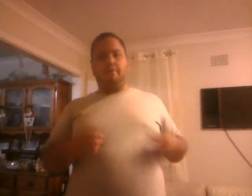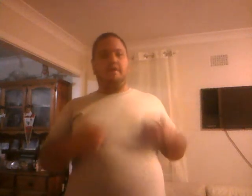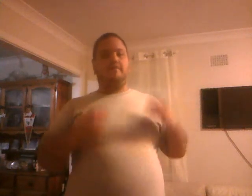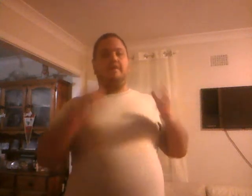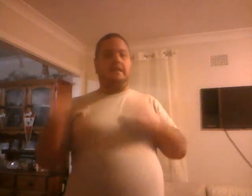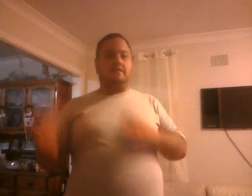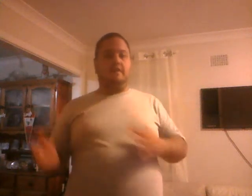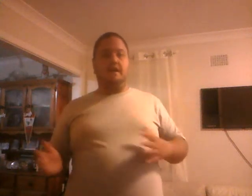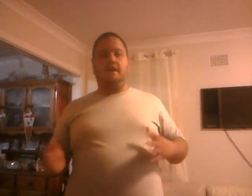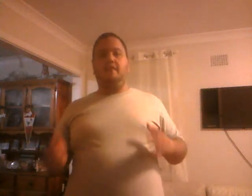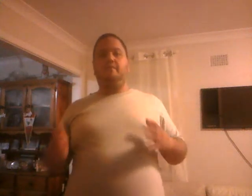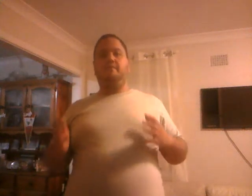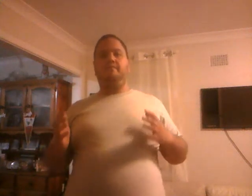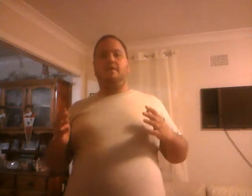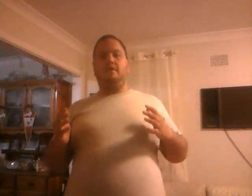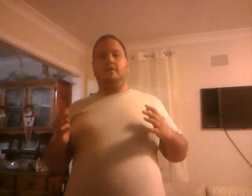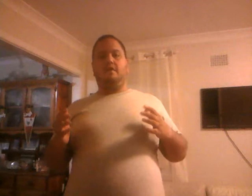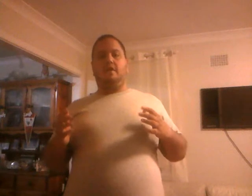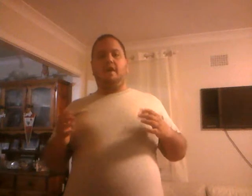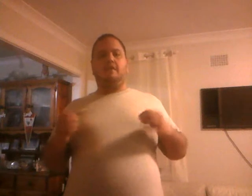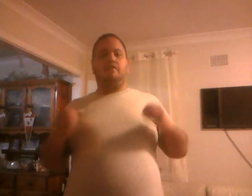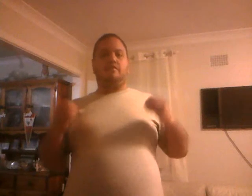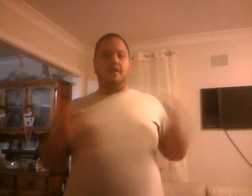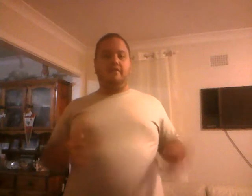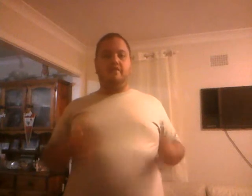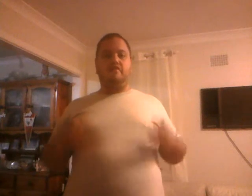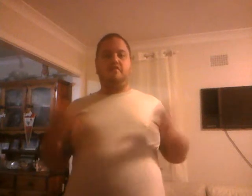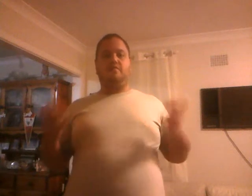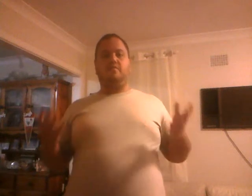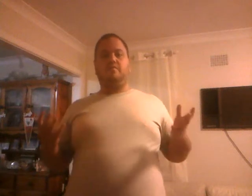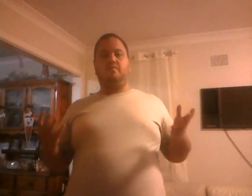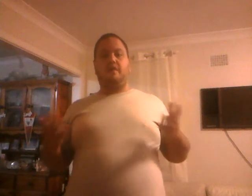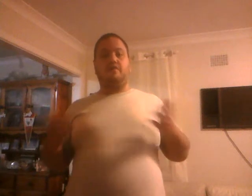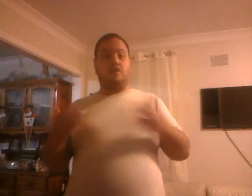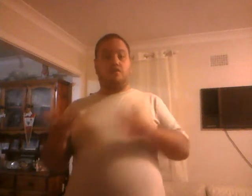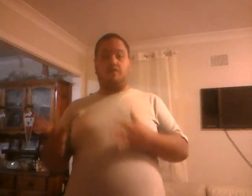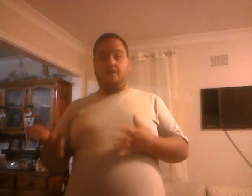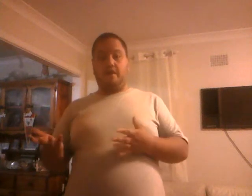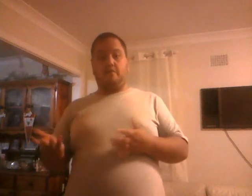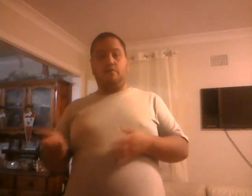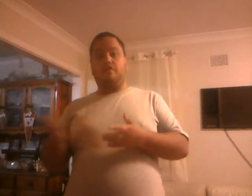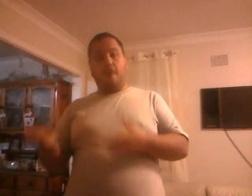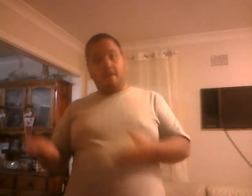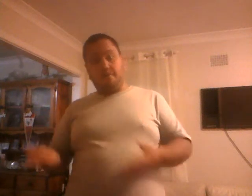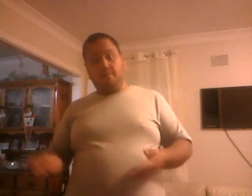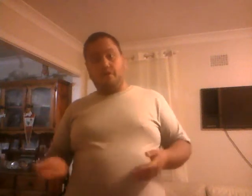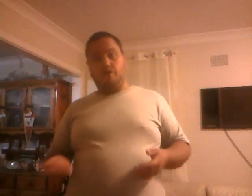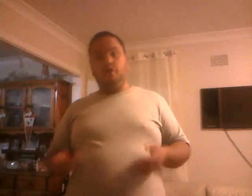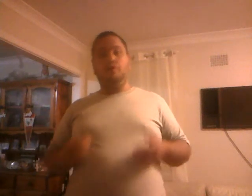properties, DC. Anything to with television. Like, Doc, like, Rose Tyler from Doctor Who.